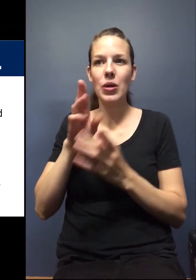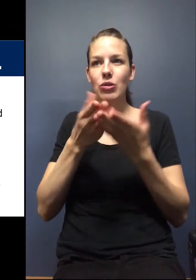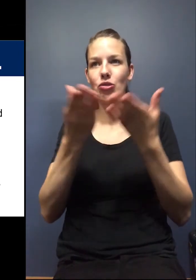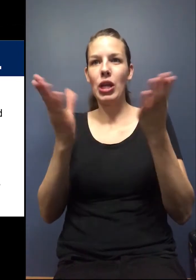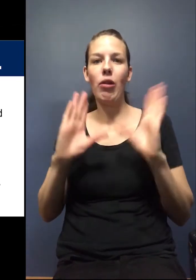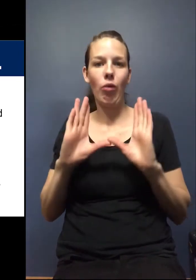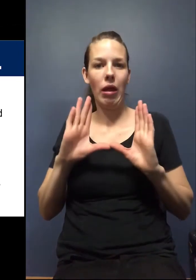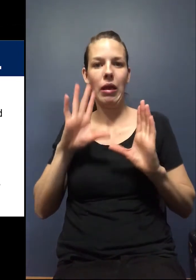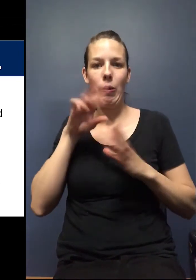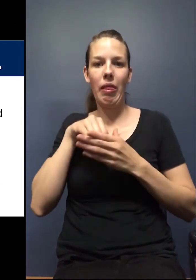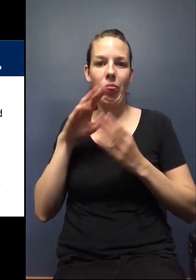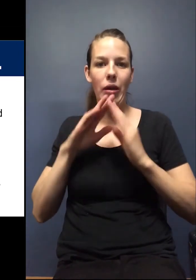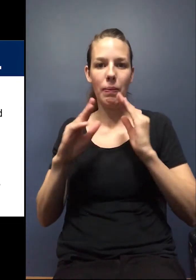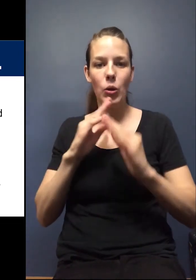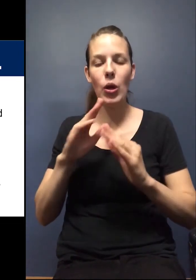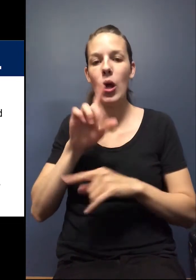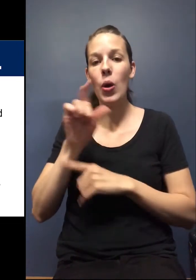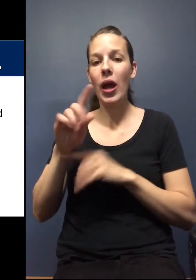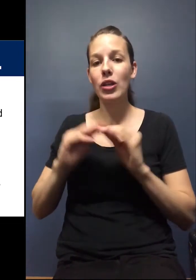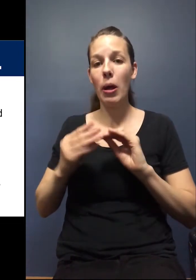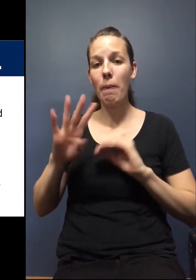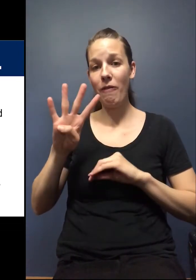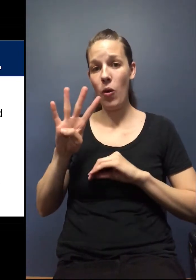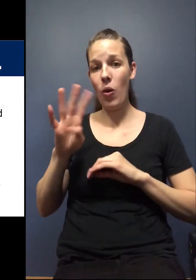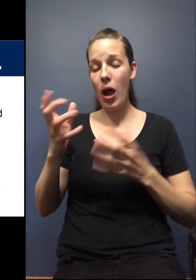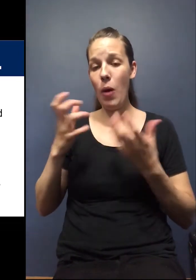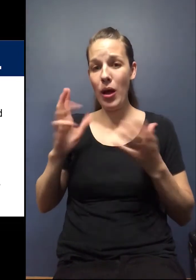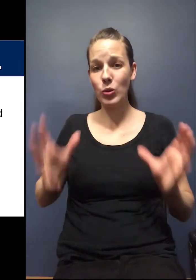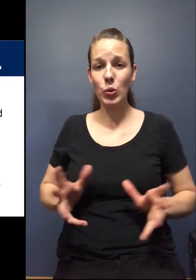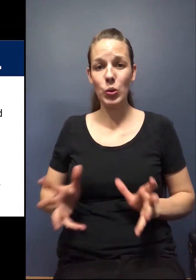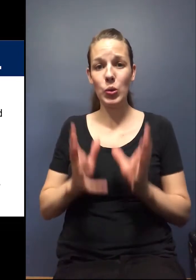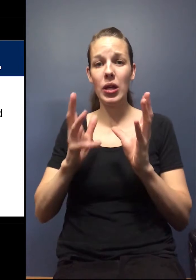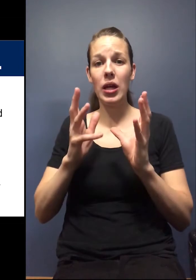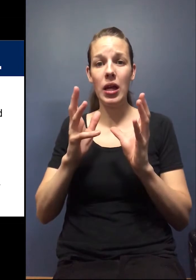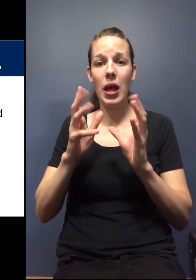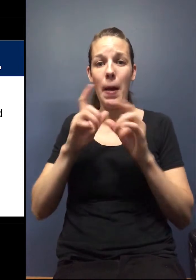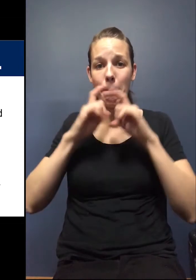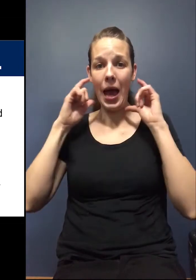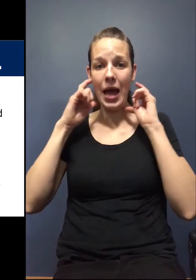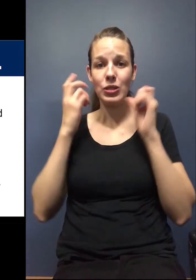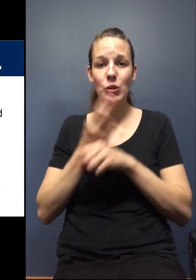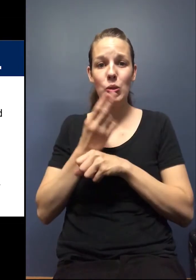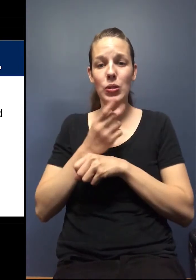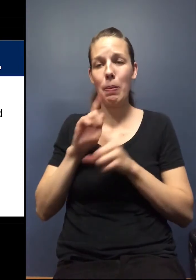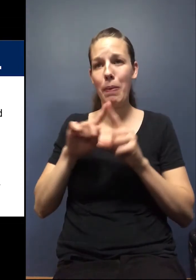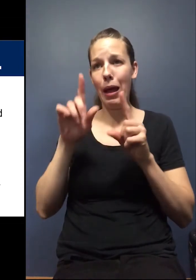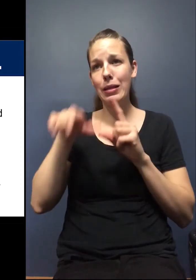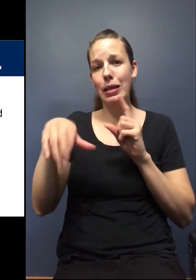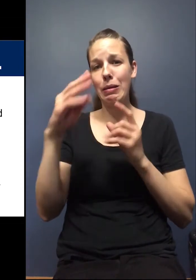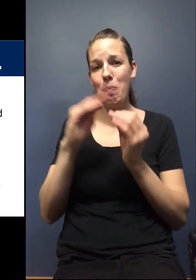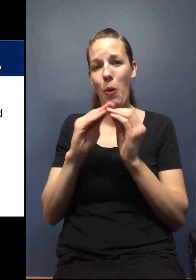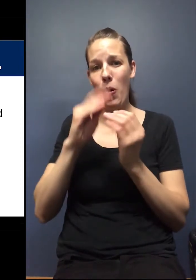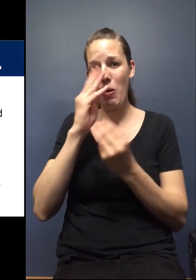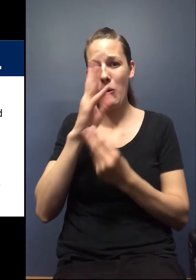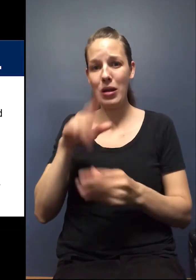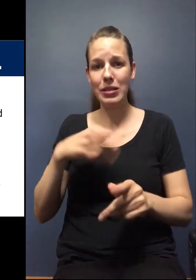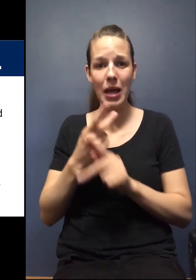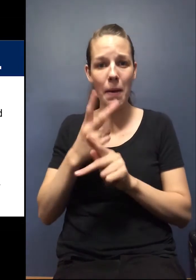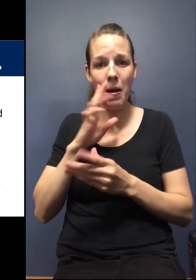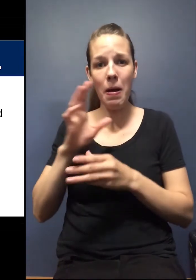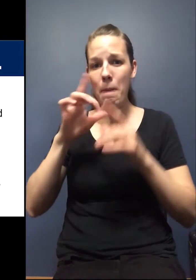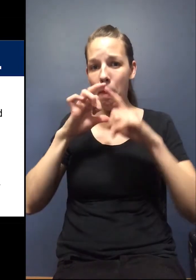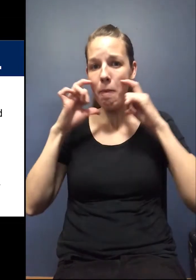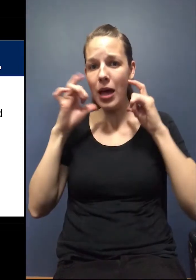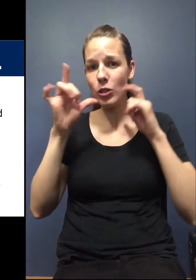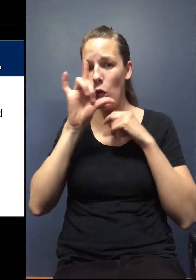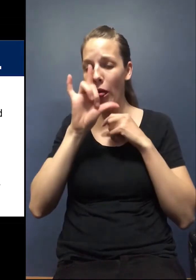just generally within the community. So question number four is I want to encourage mask use, but I need more information. What types of masks should I